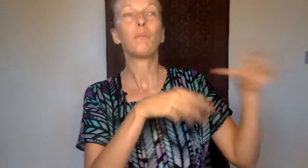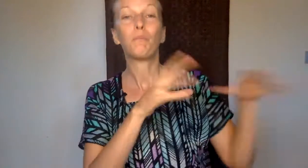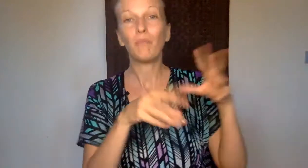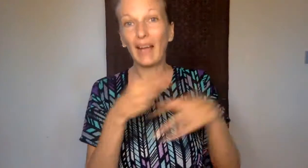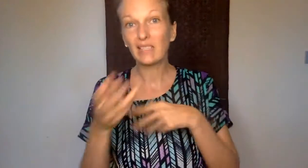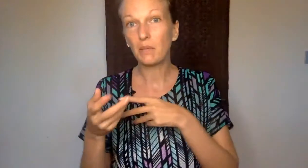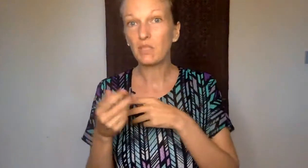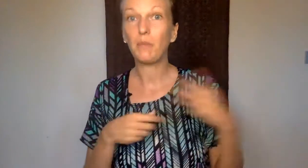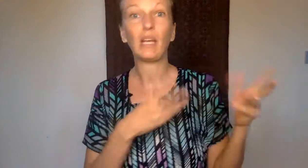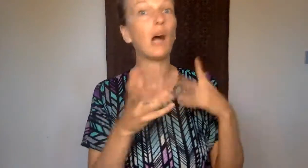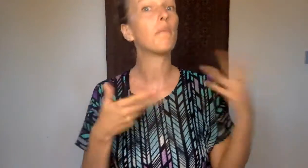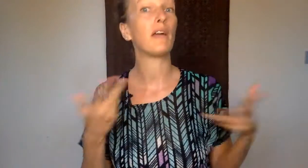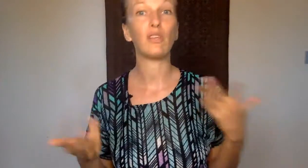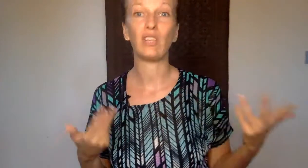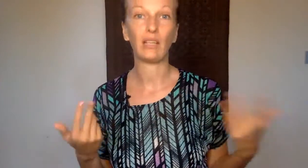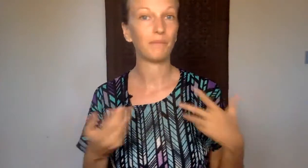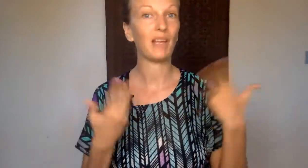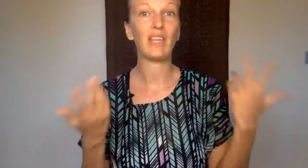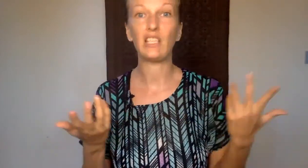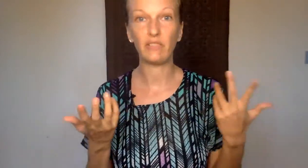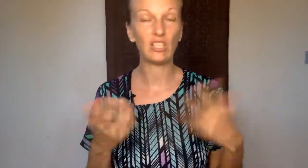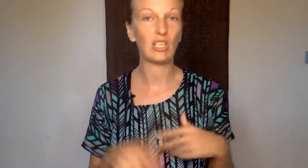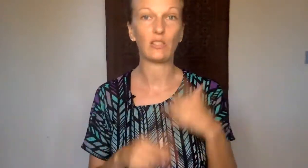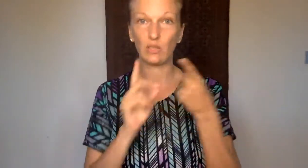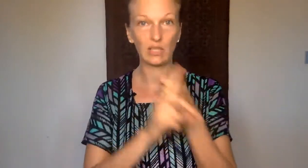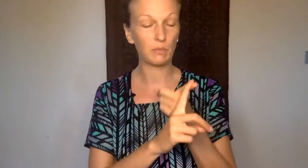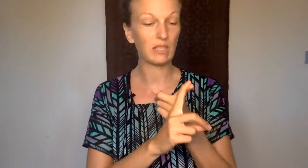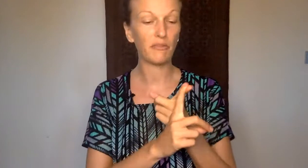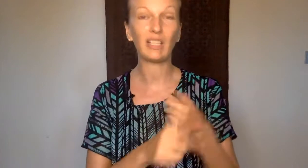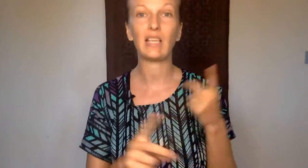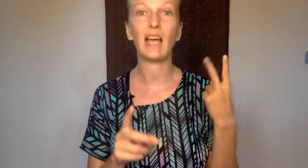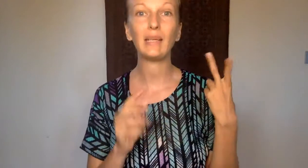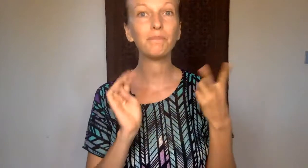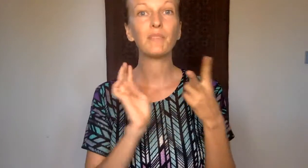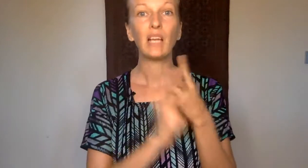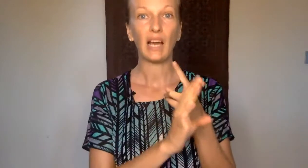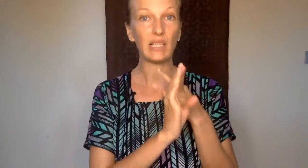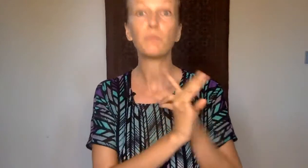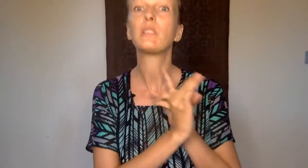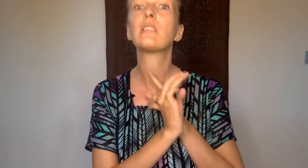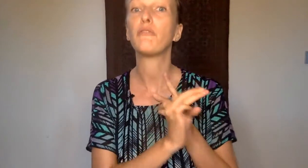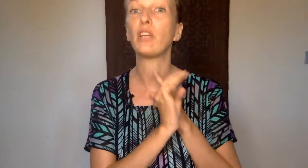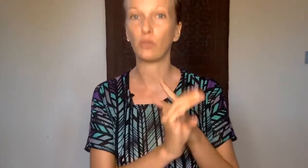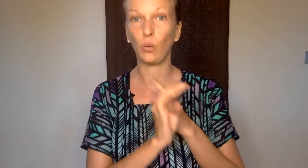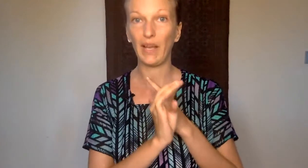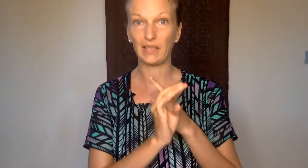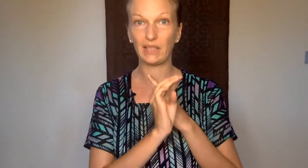ask them to pick up everything at the end of each day. So it's a specific time and a specific request.